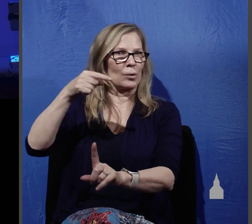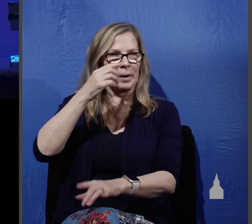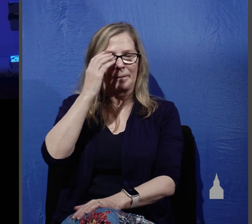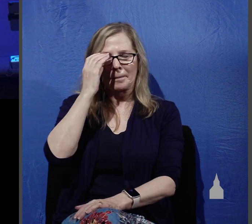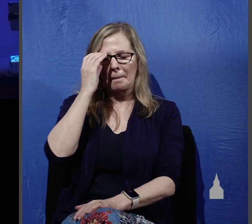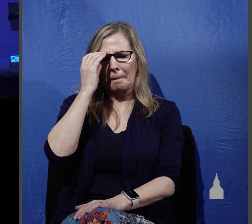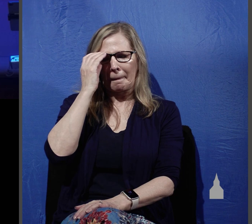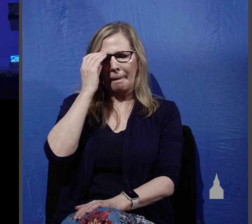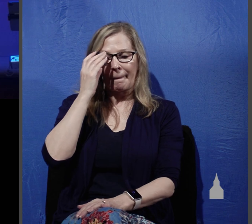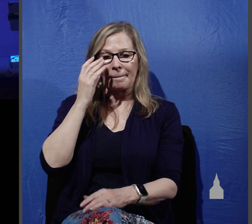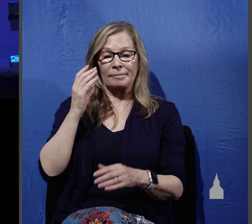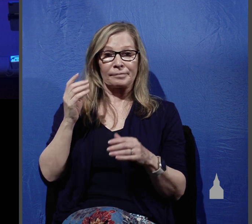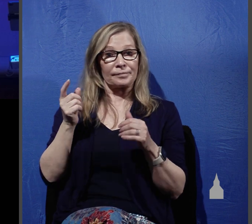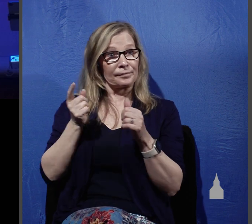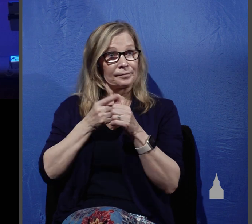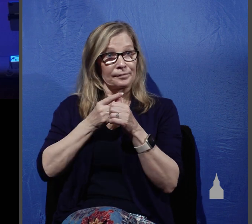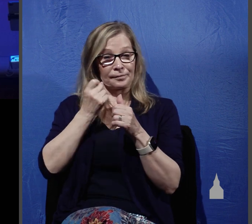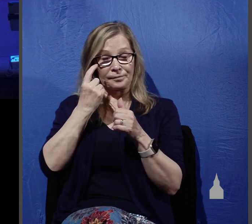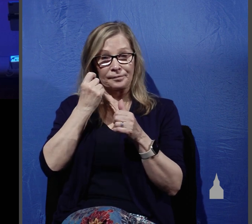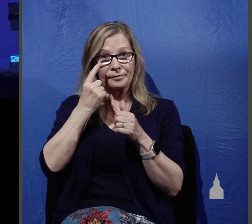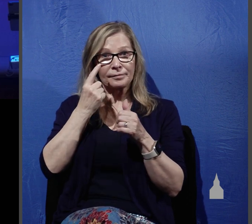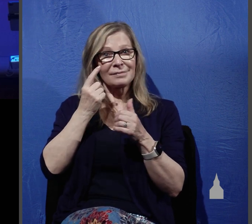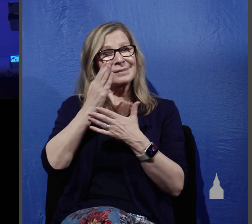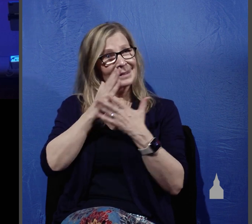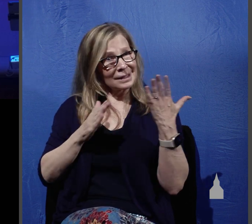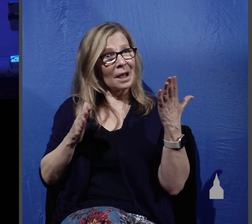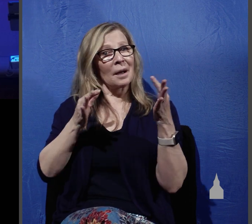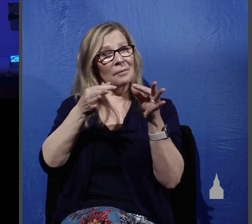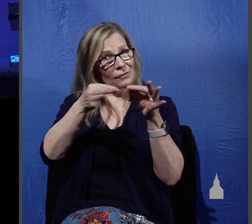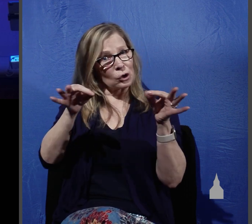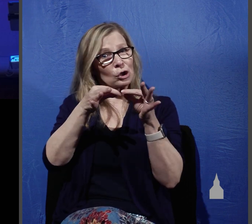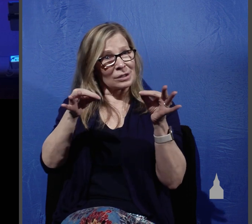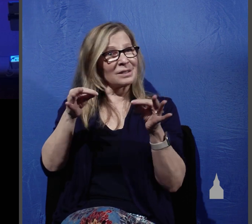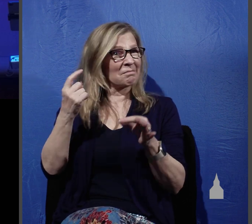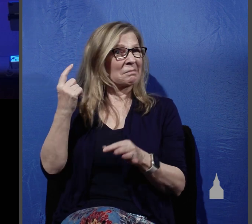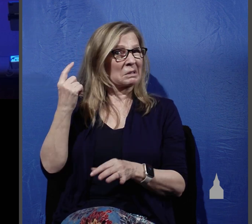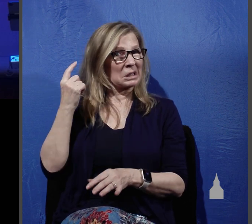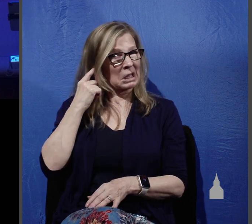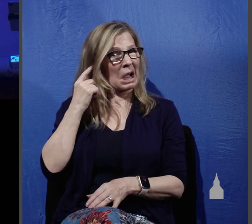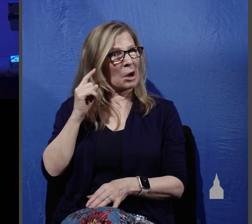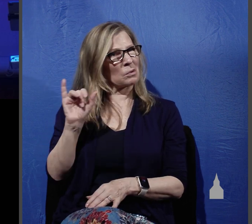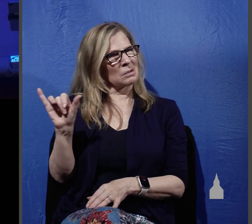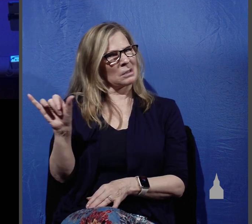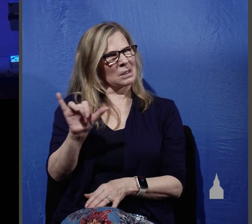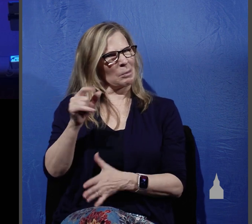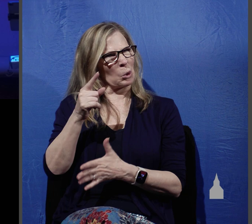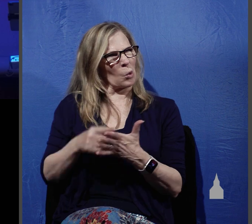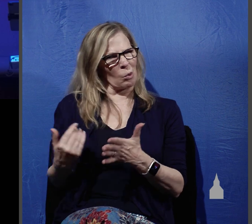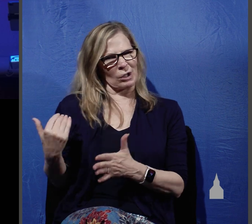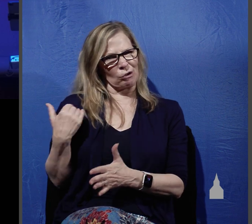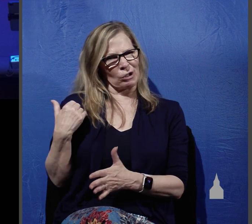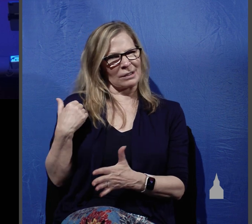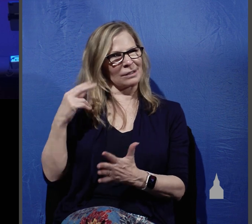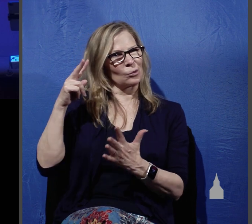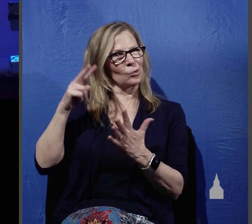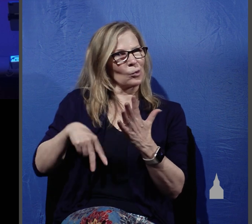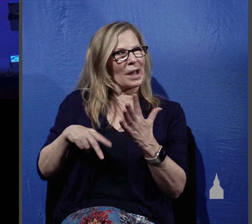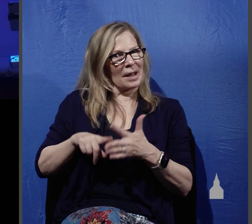I want you to know that although some of these verses sound very similar to what we read at the beginning of Luke chapter